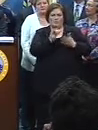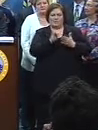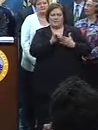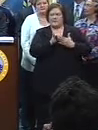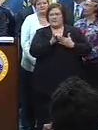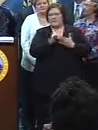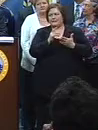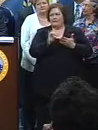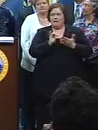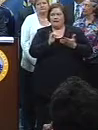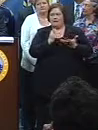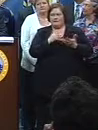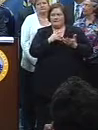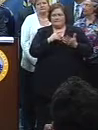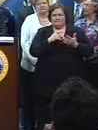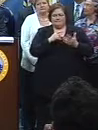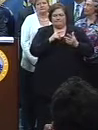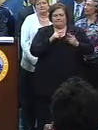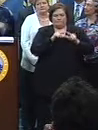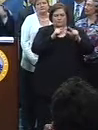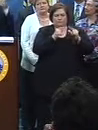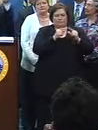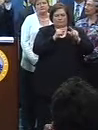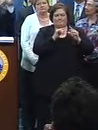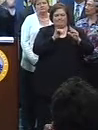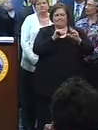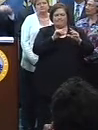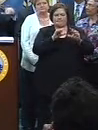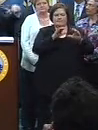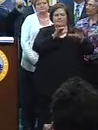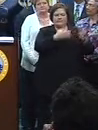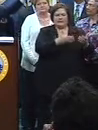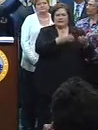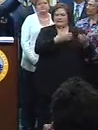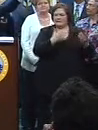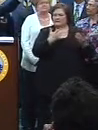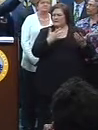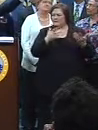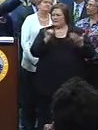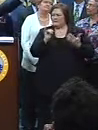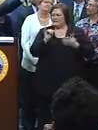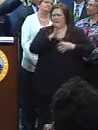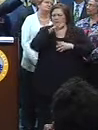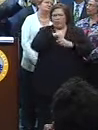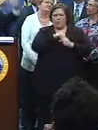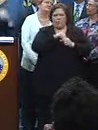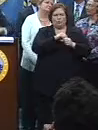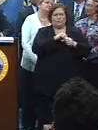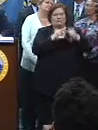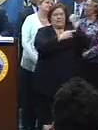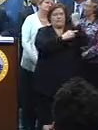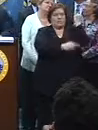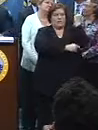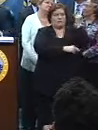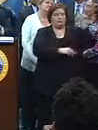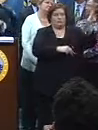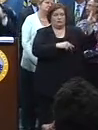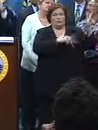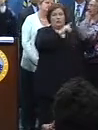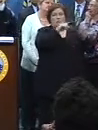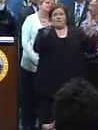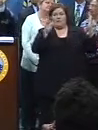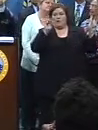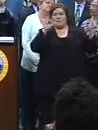piece that includes the bridge past Maroney